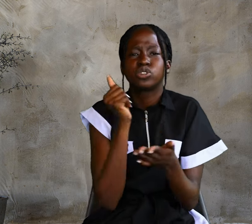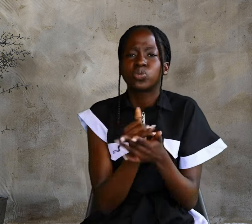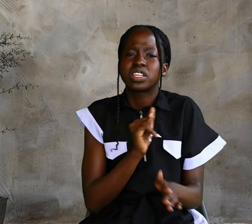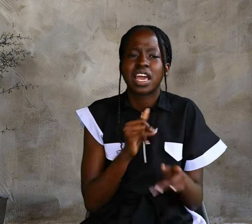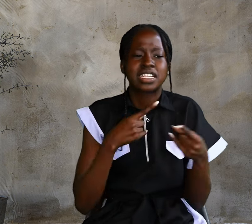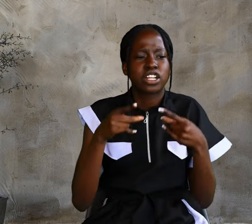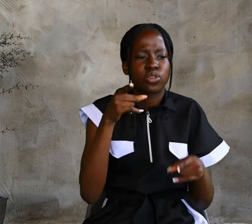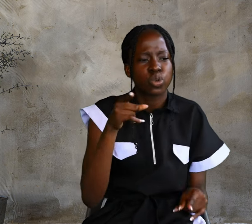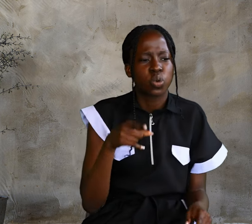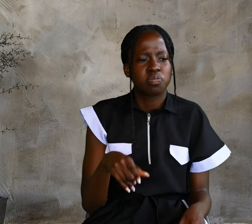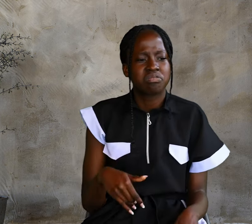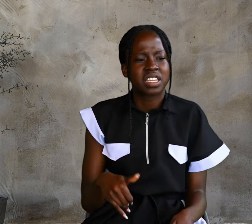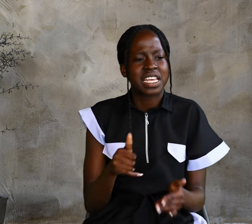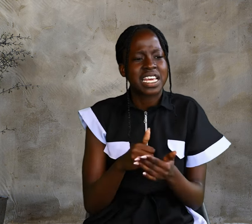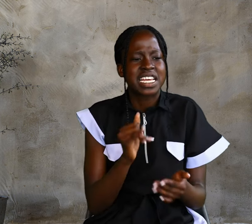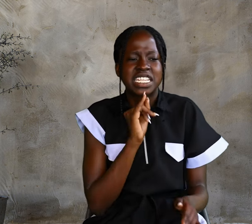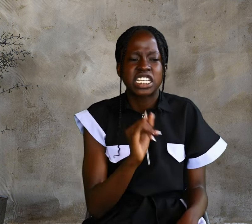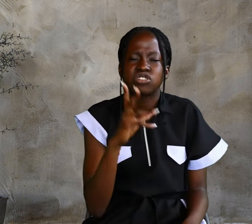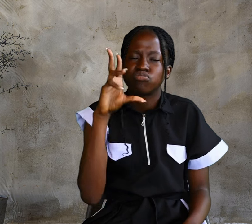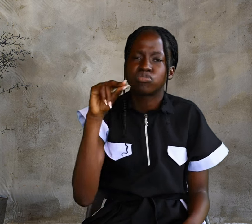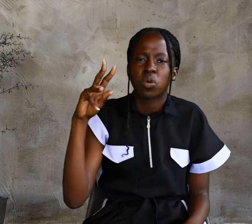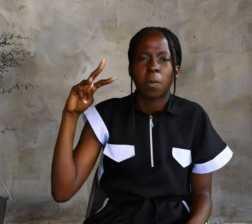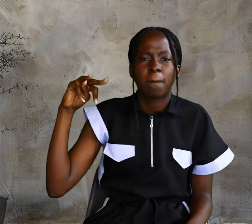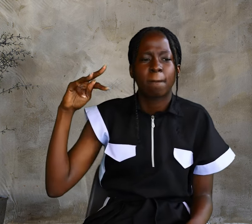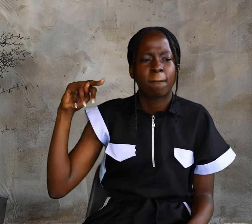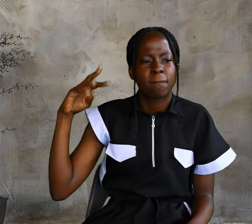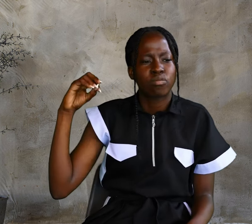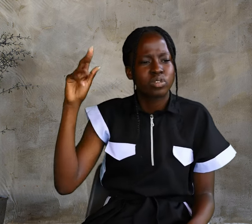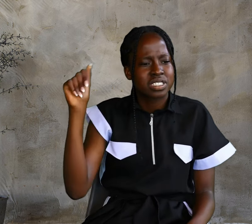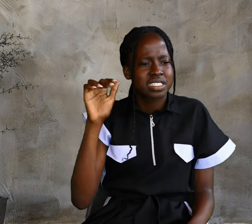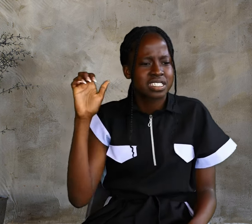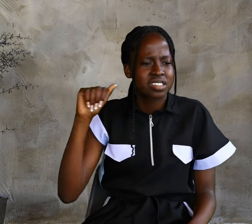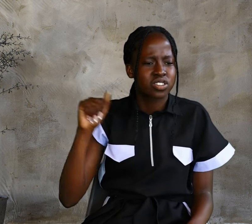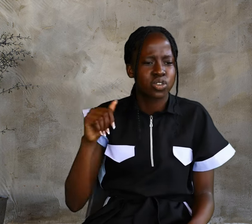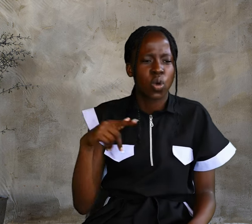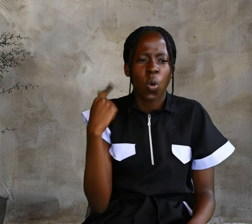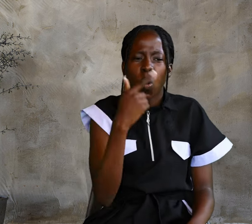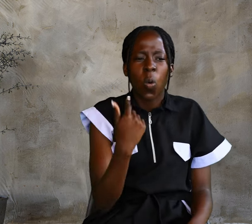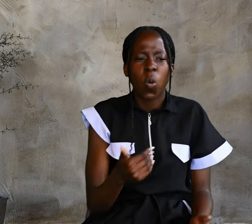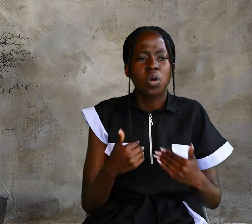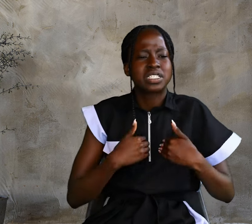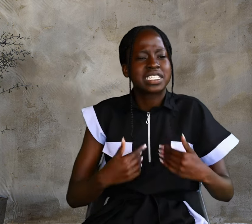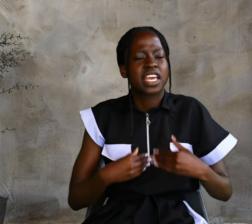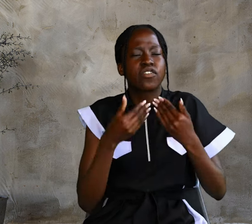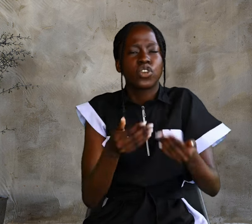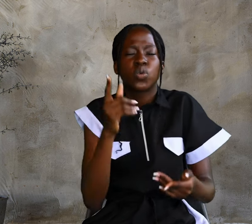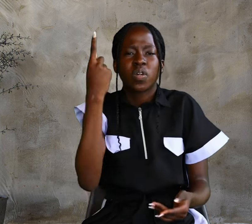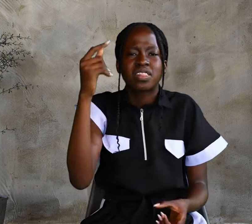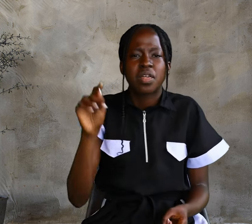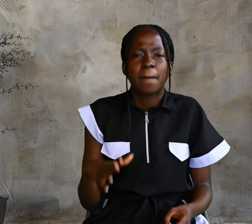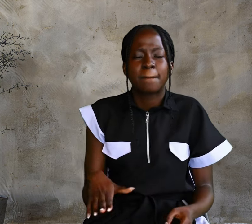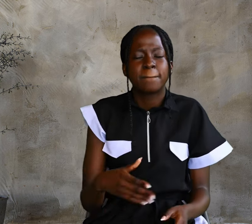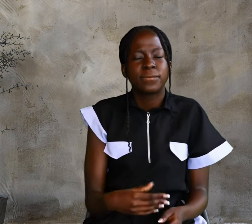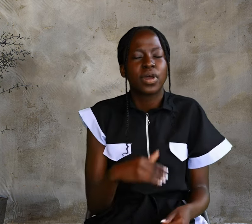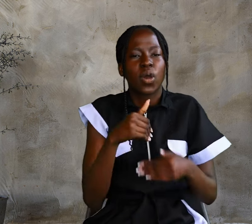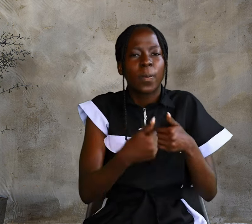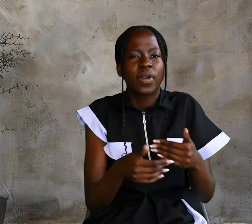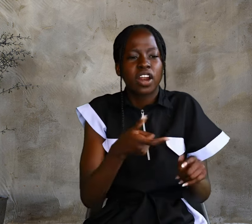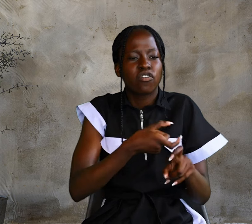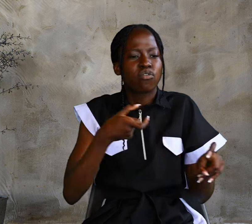you, it is not Moses who has given you the bread from heaven, but it is my Father who gives you the true